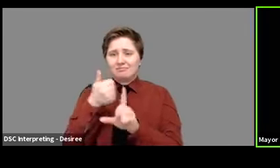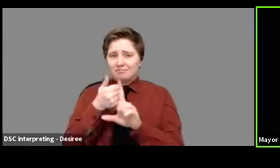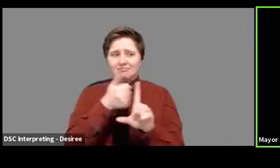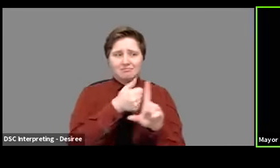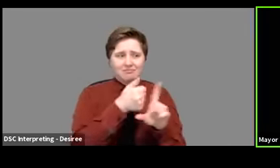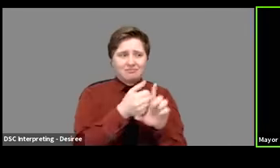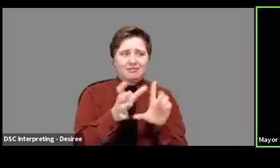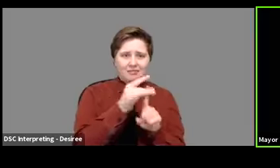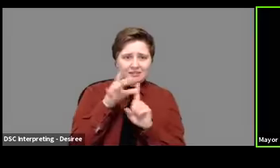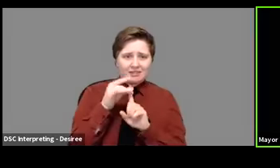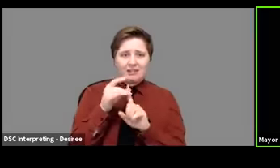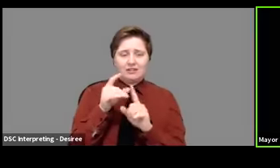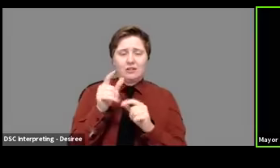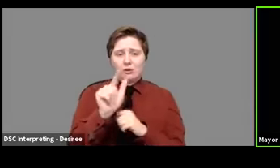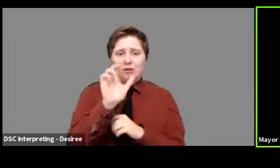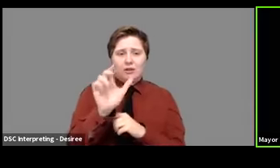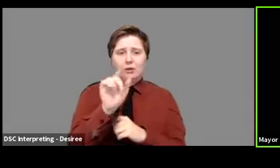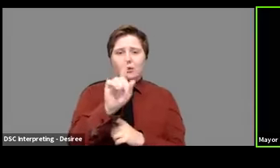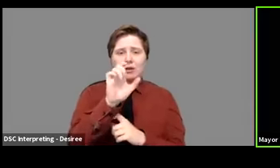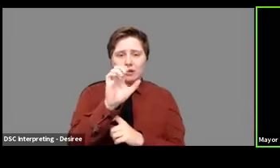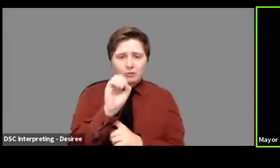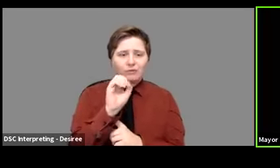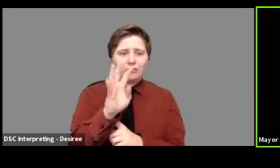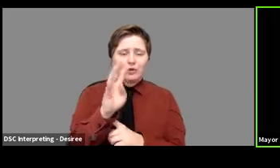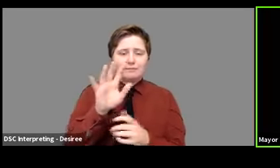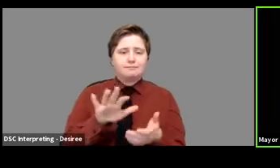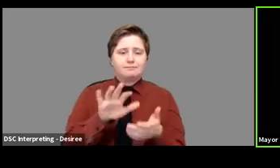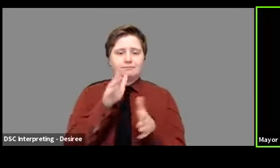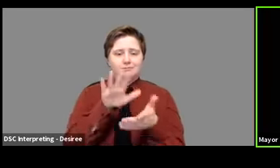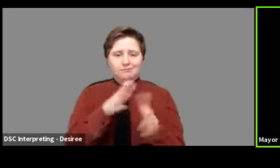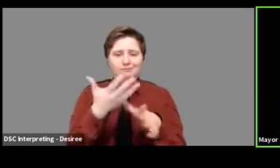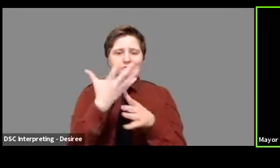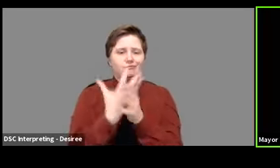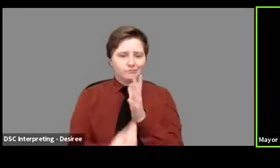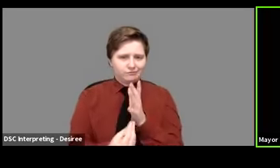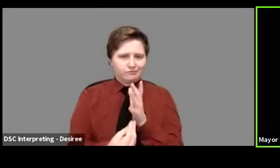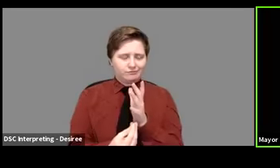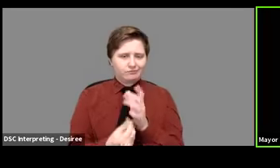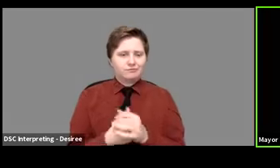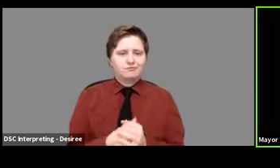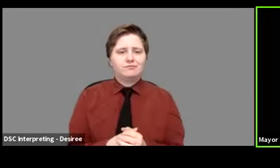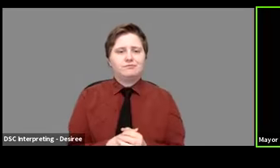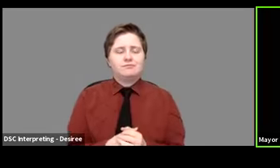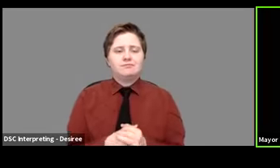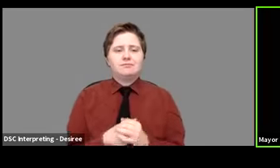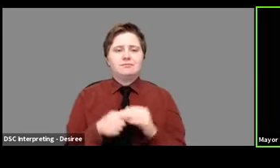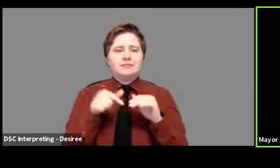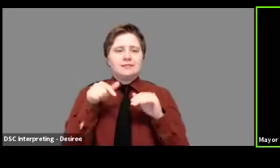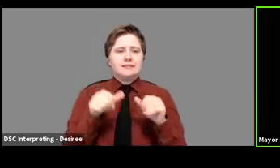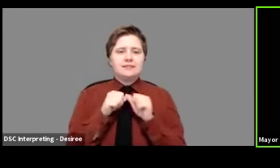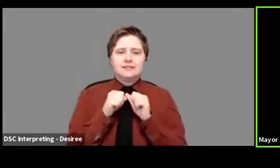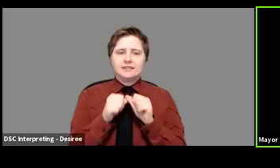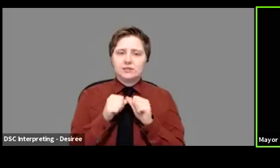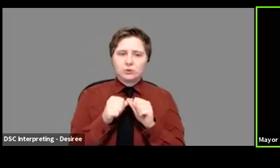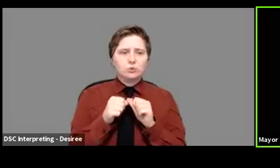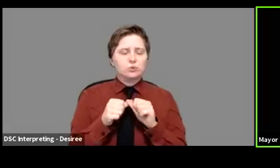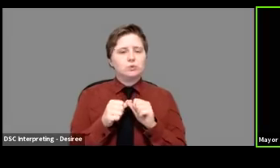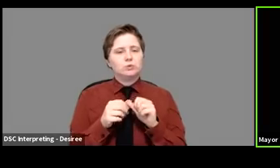104 deaths. This continues to be a